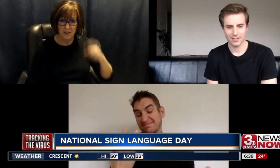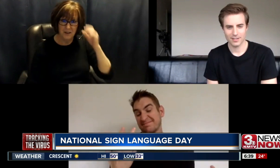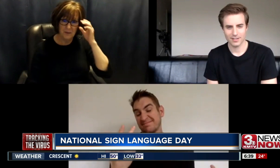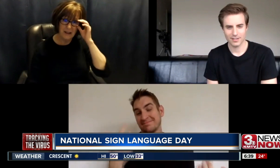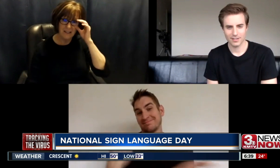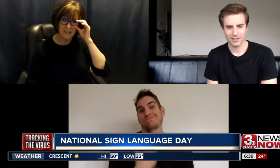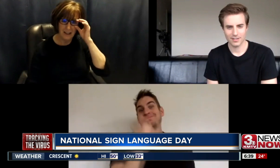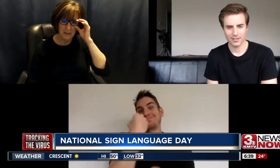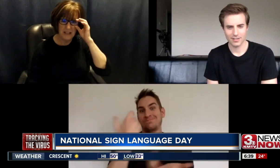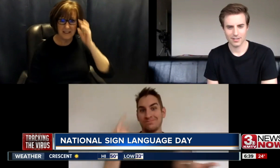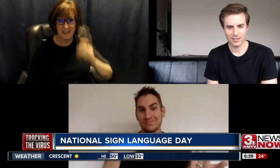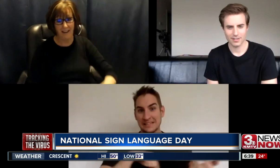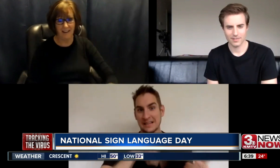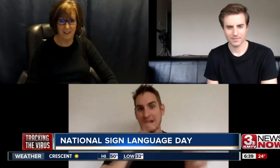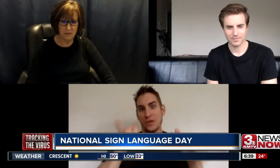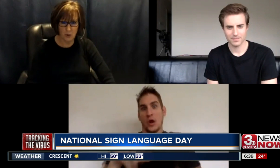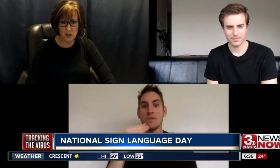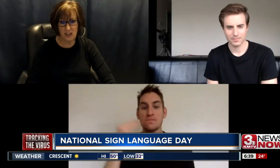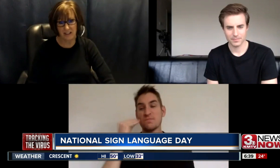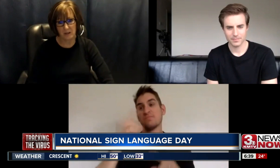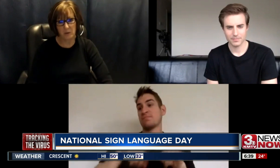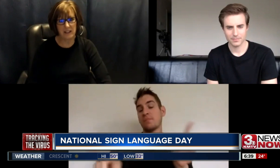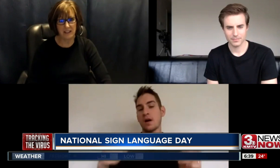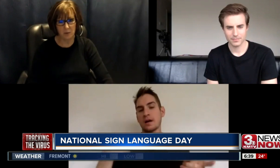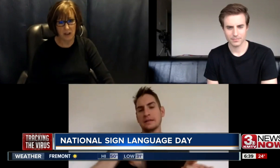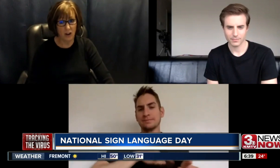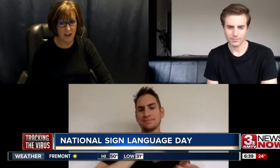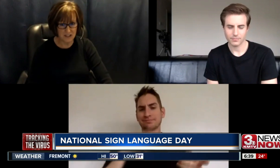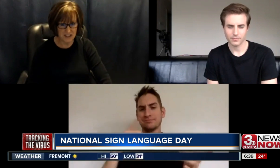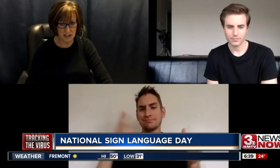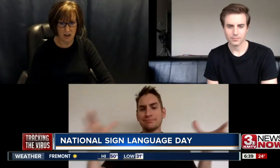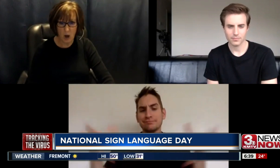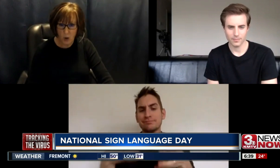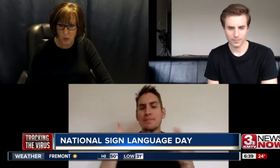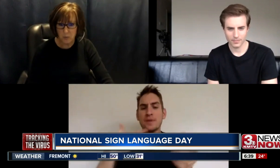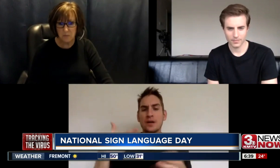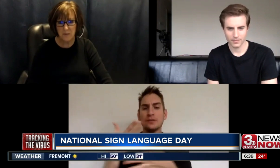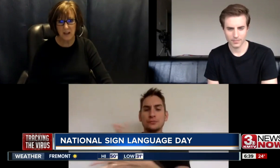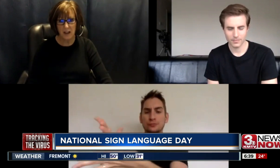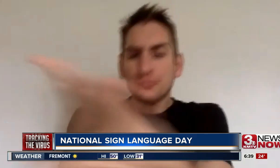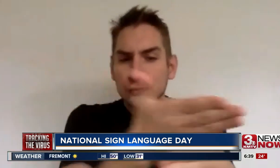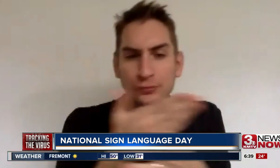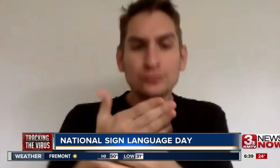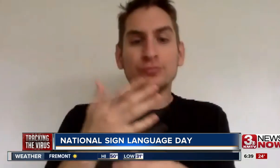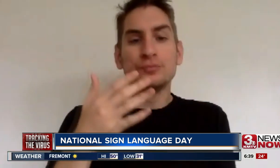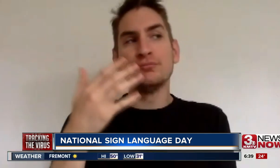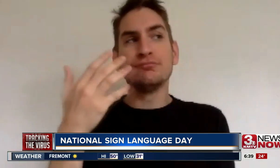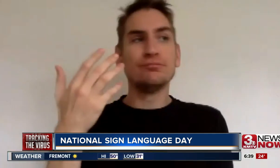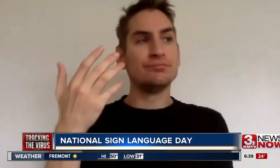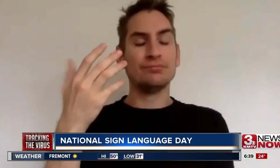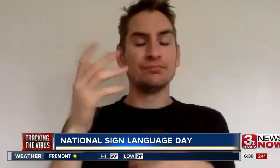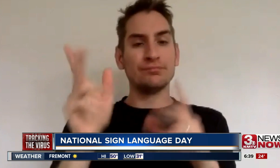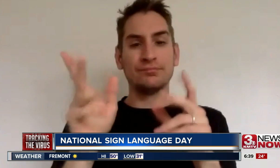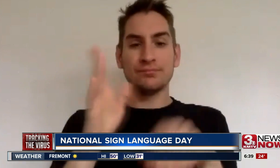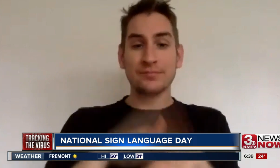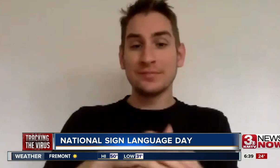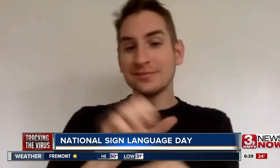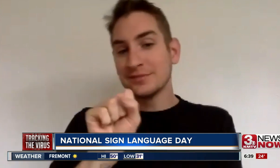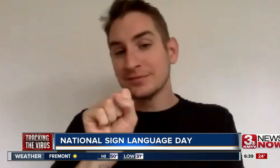Well, I mean, yeah, unfortunately, we, we all have to stay home. But usually we will share amongst